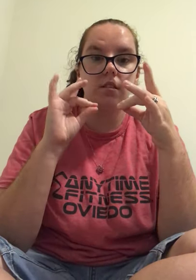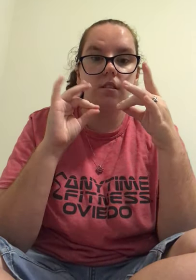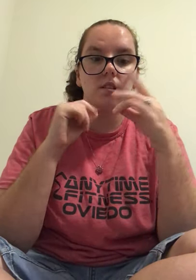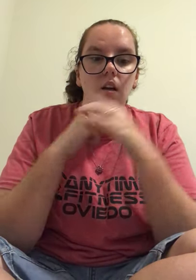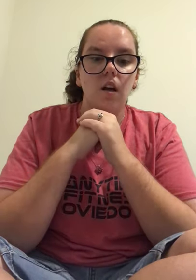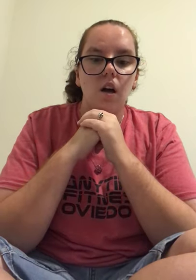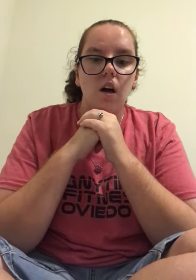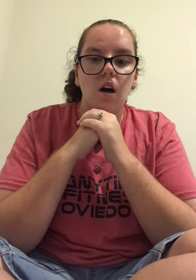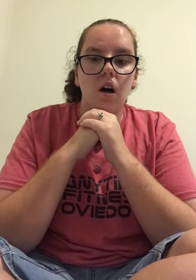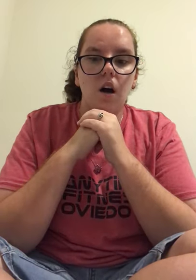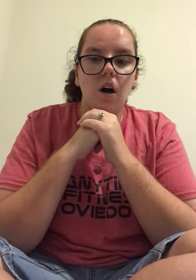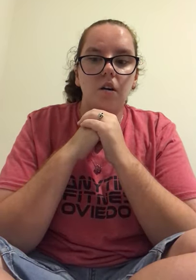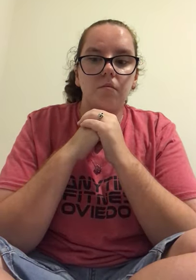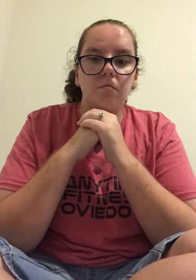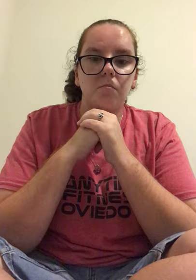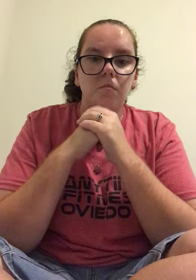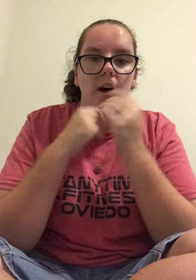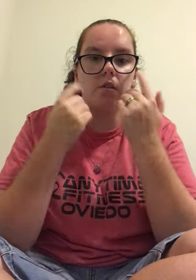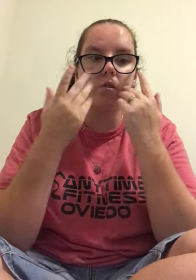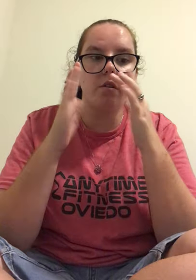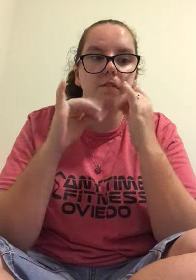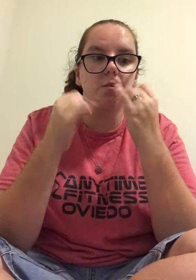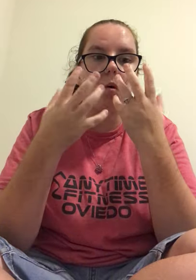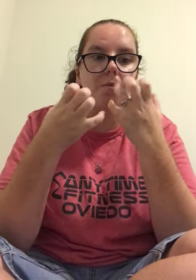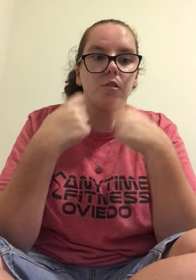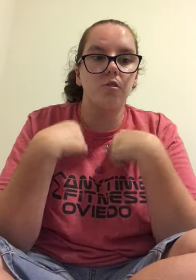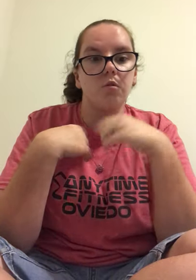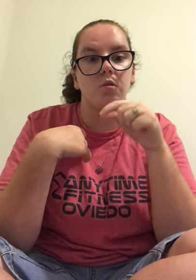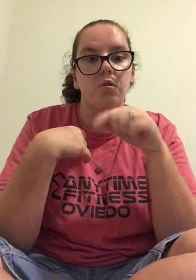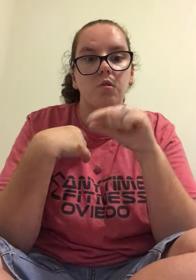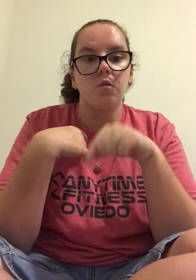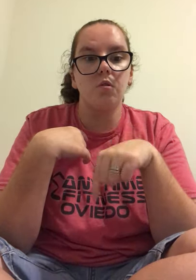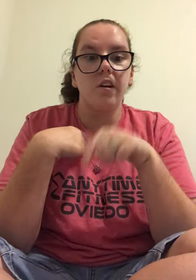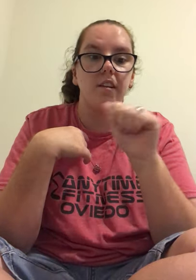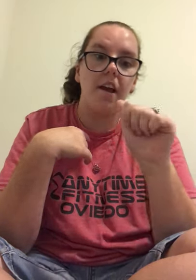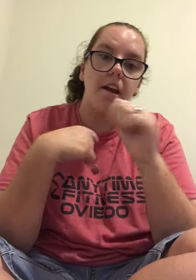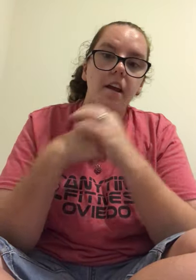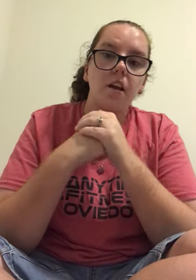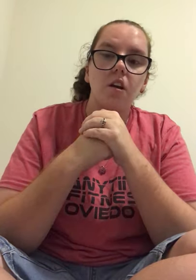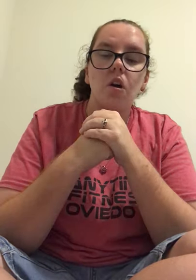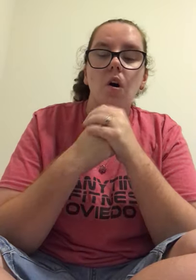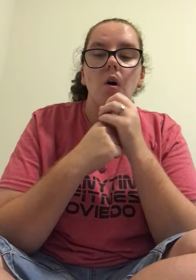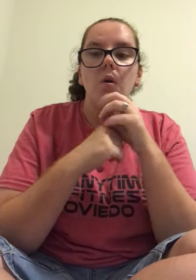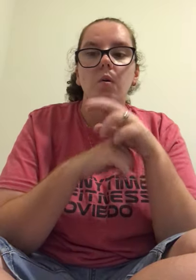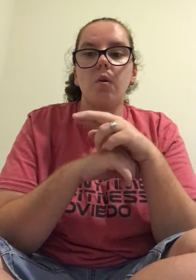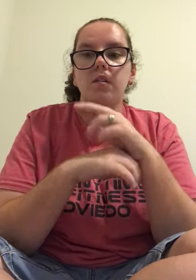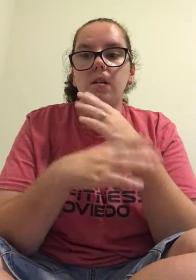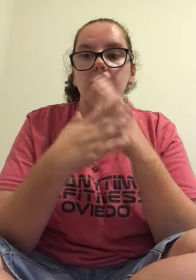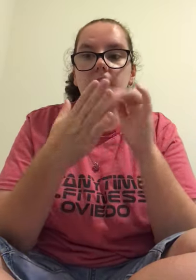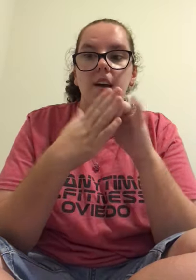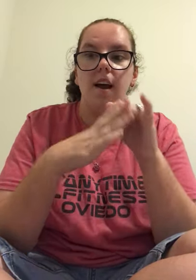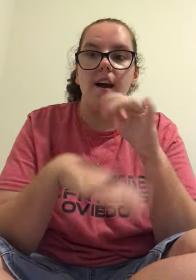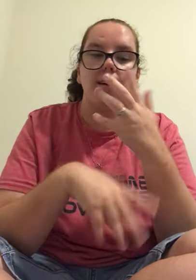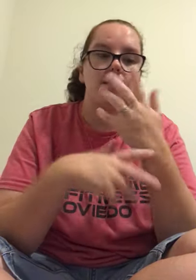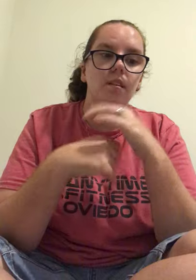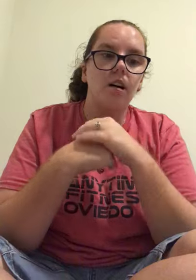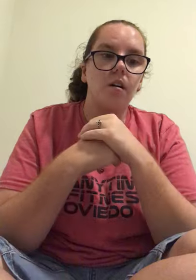um I don't know if you want me to do a Q&A or something like that um